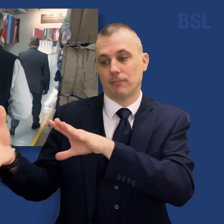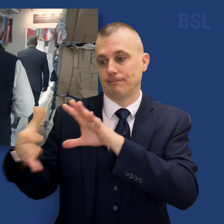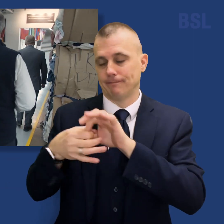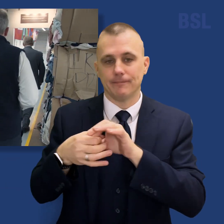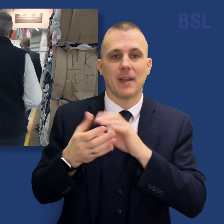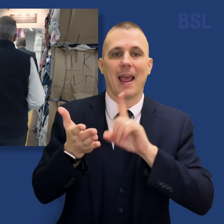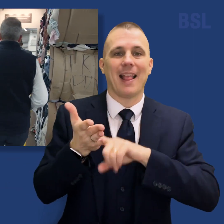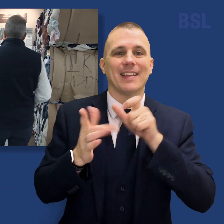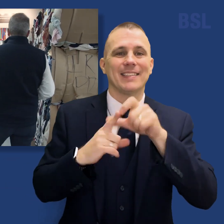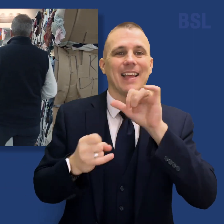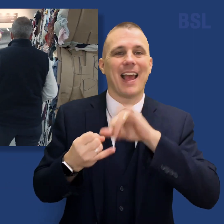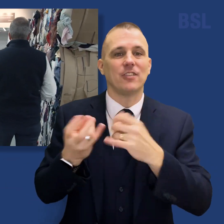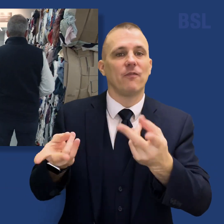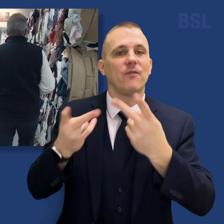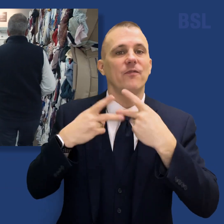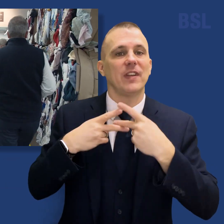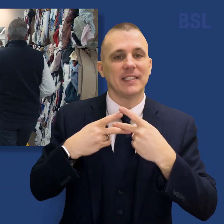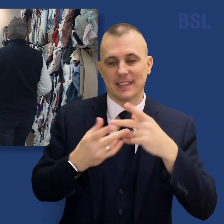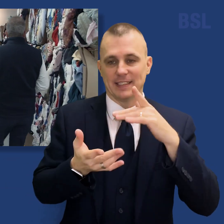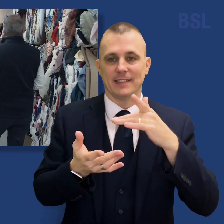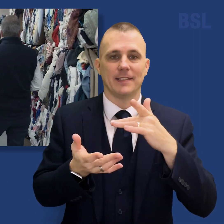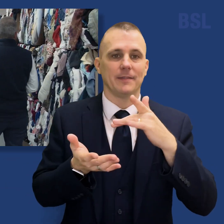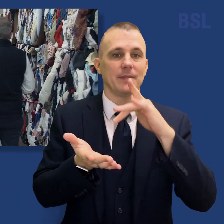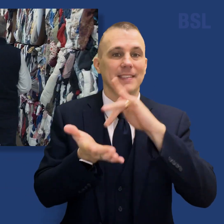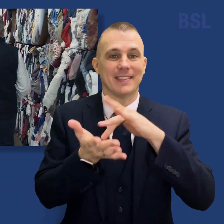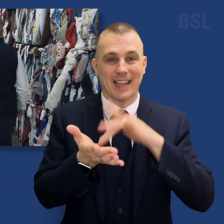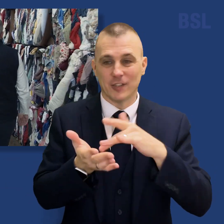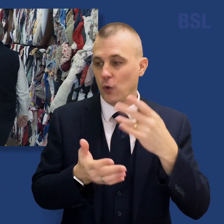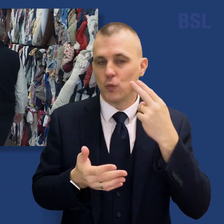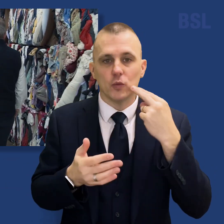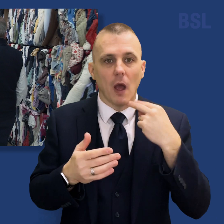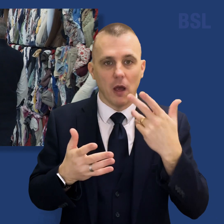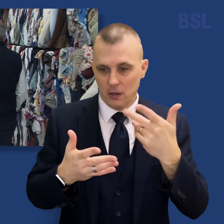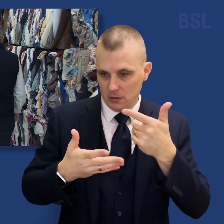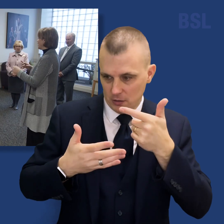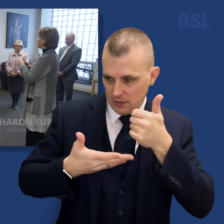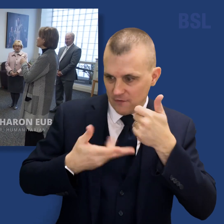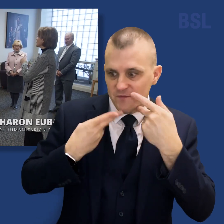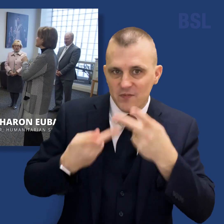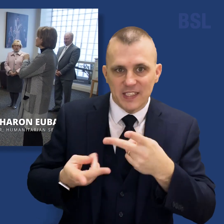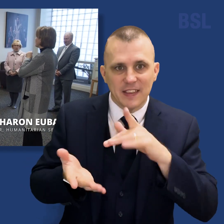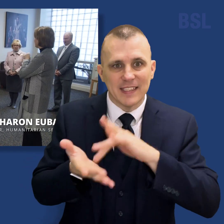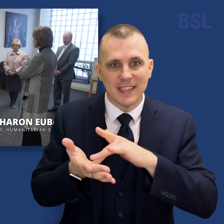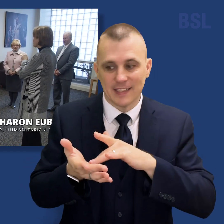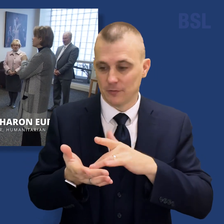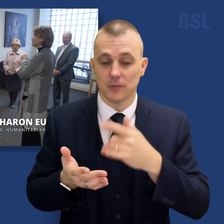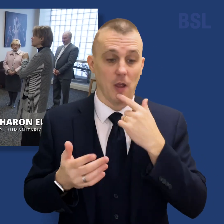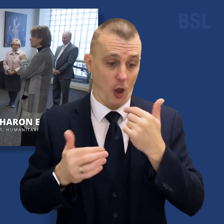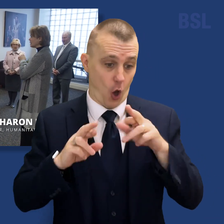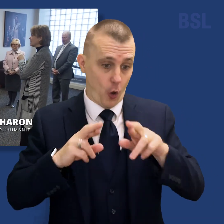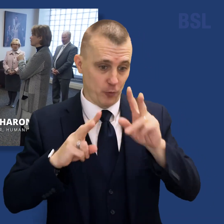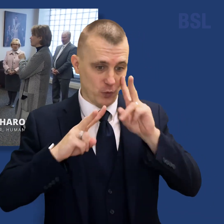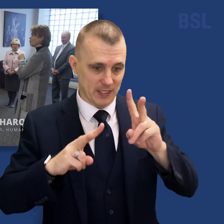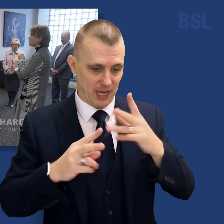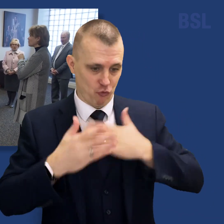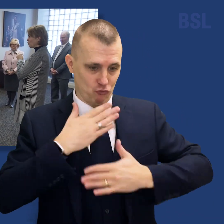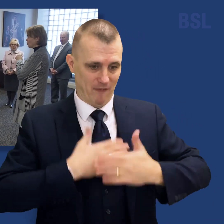City in January, where they toured the Church's humanitarian facilities. I hope you'll see a reverence for the dignity of the human soul.